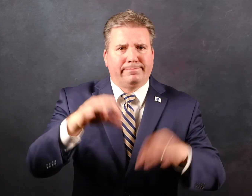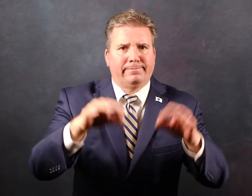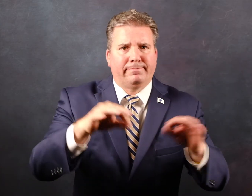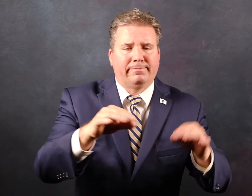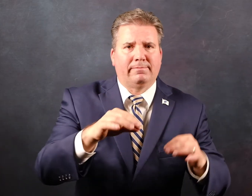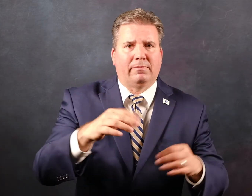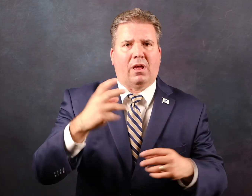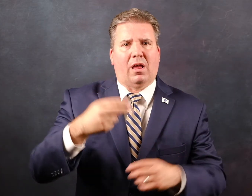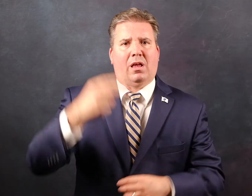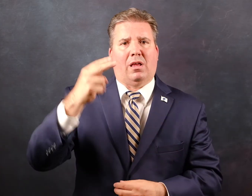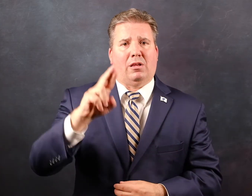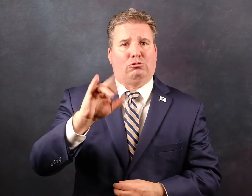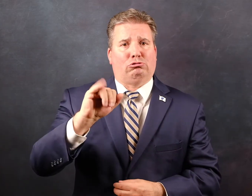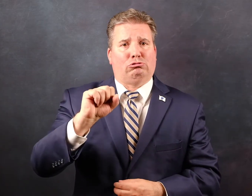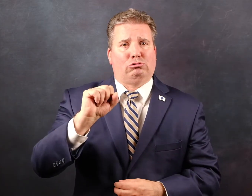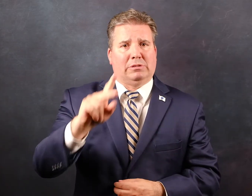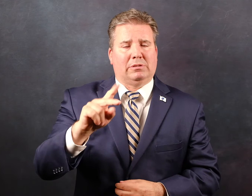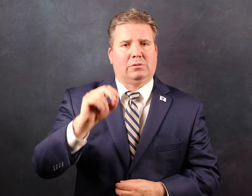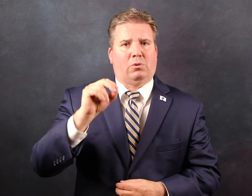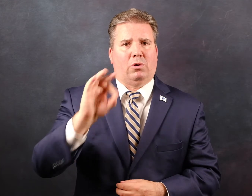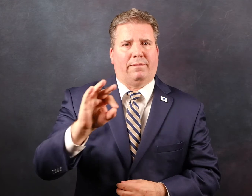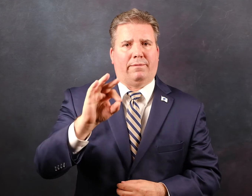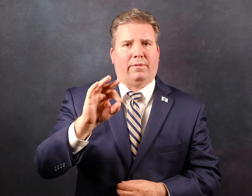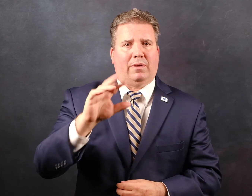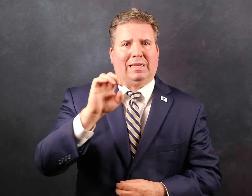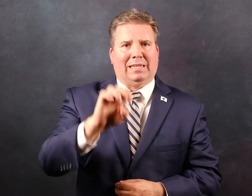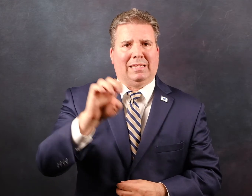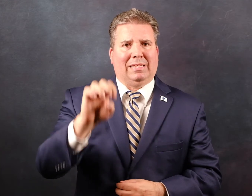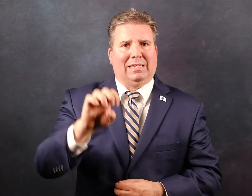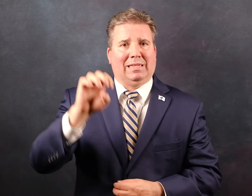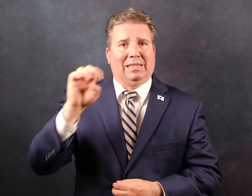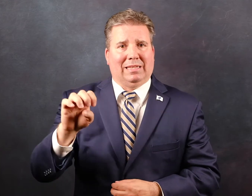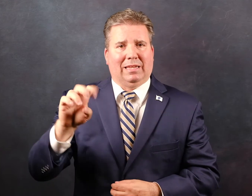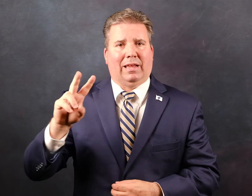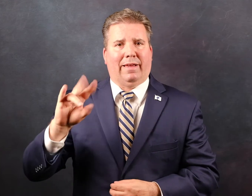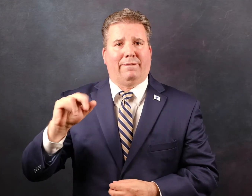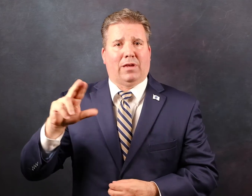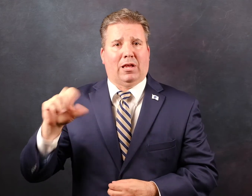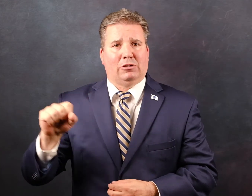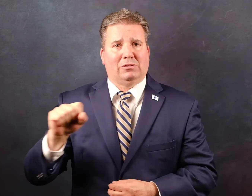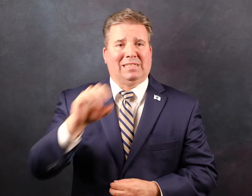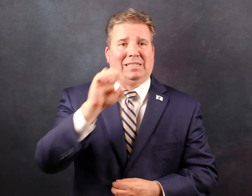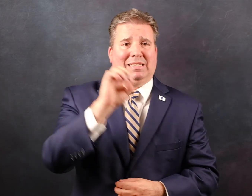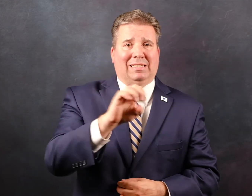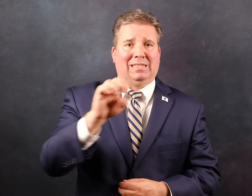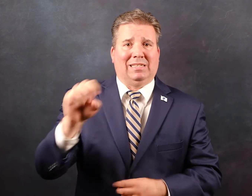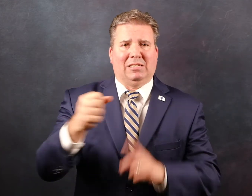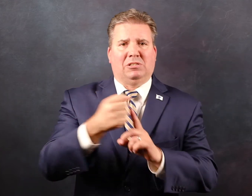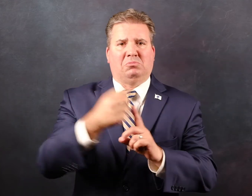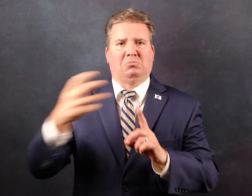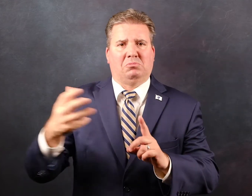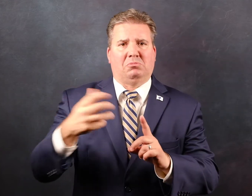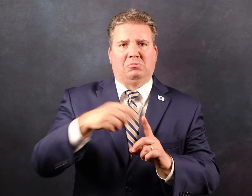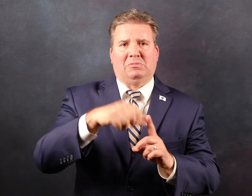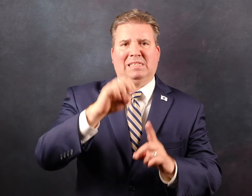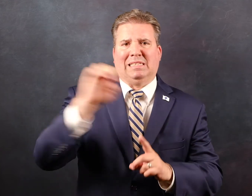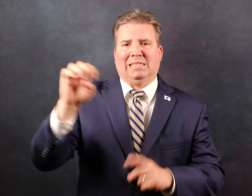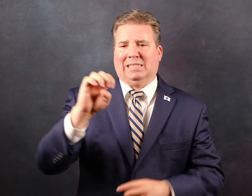DBH has found a high risk in that area for mosquitoes with triple E. That